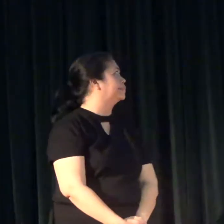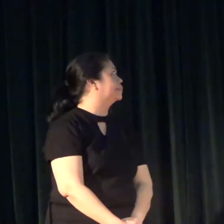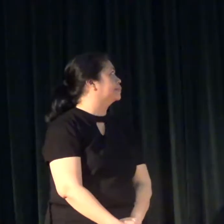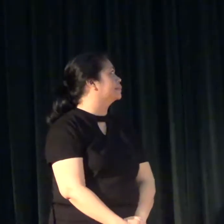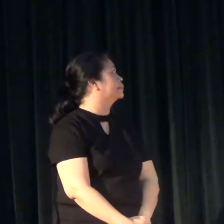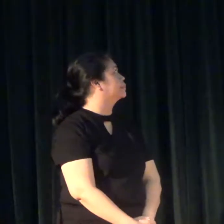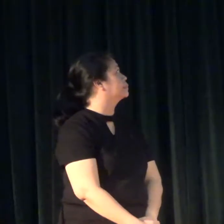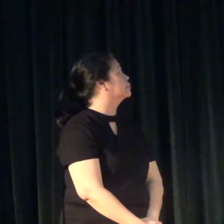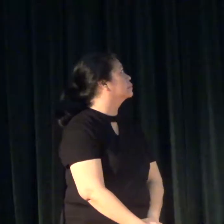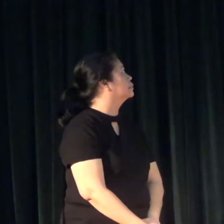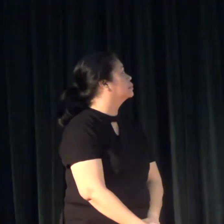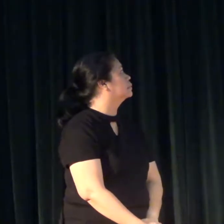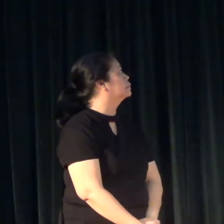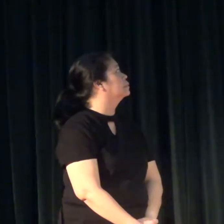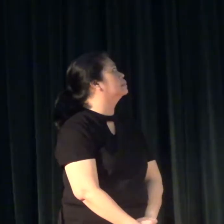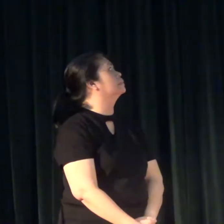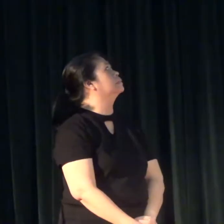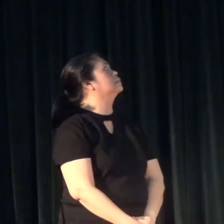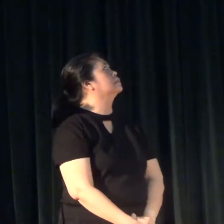Now,